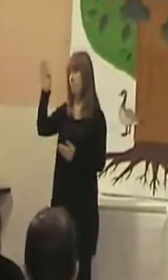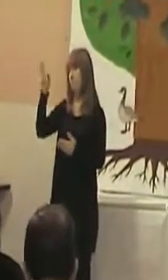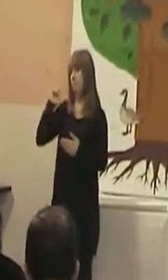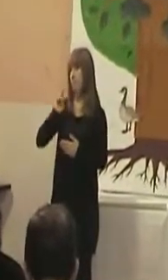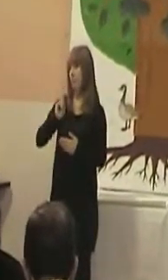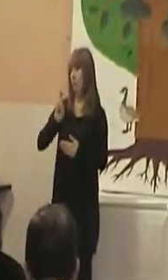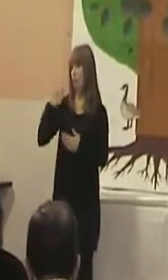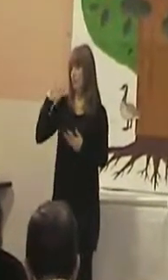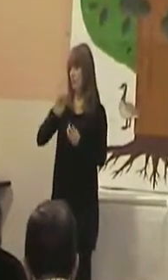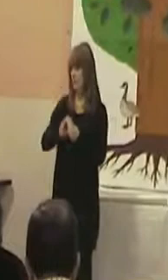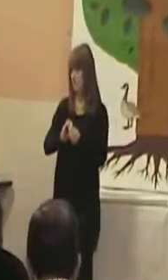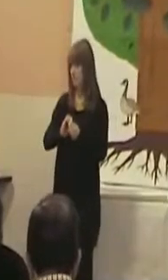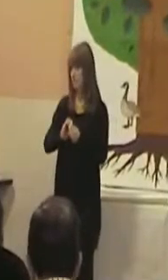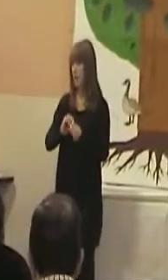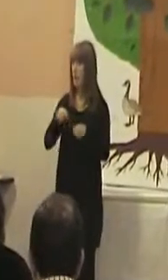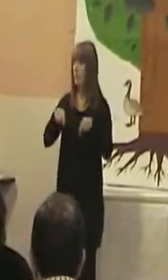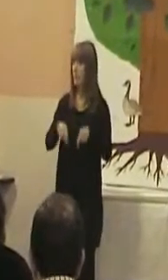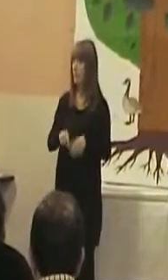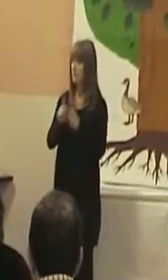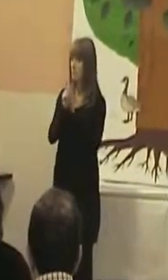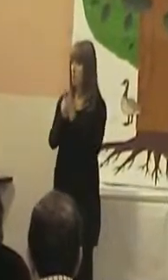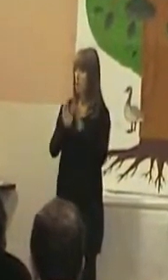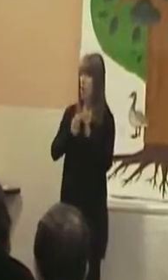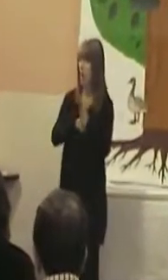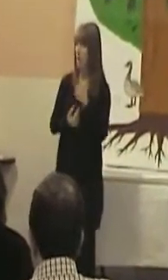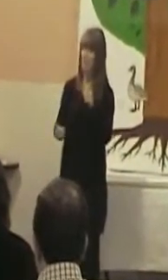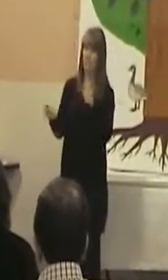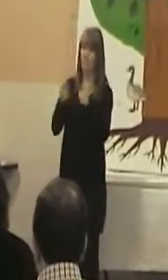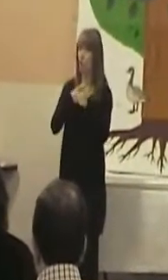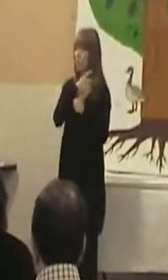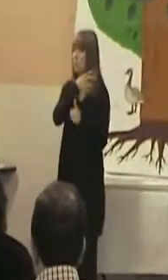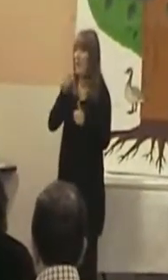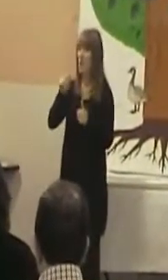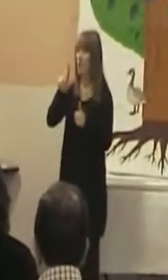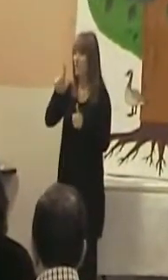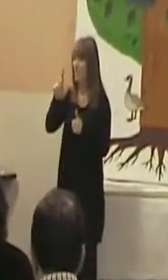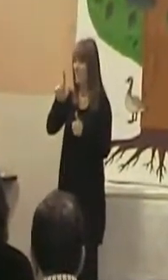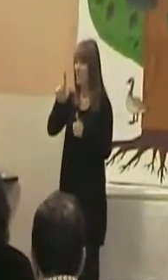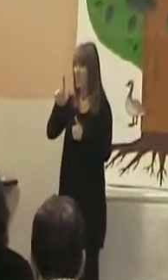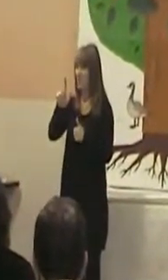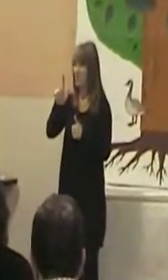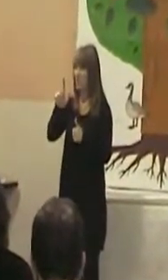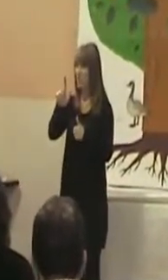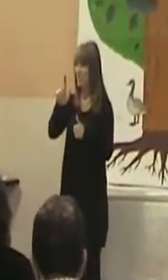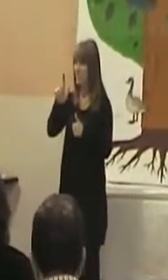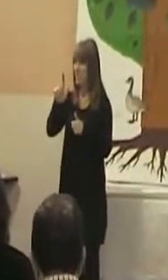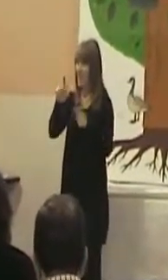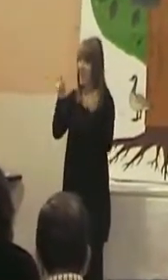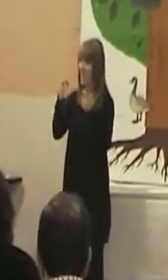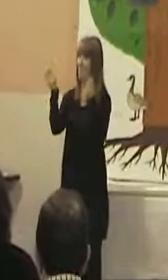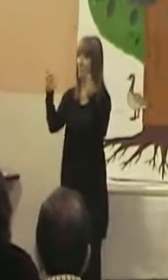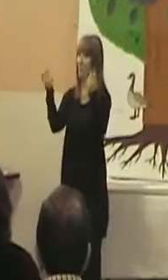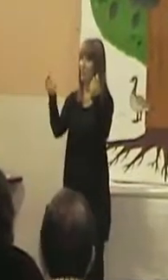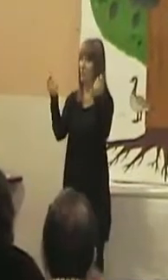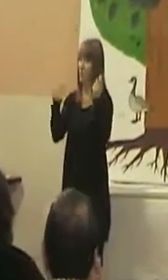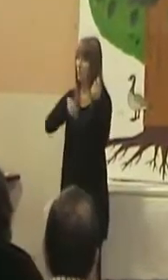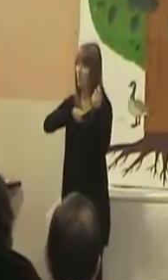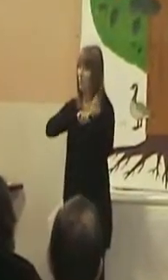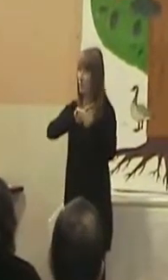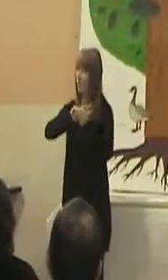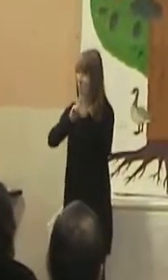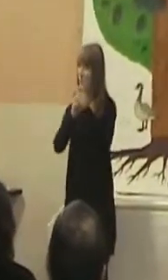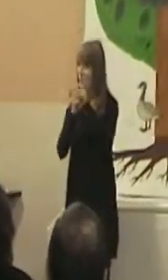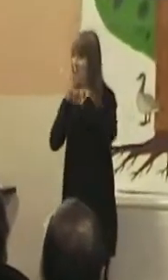which is our first and our 21st anniversary, really coming of age. And as Diane talked